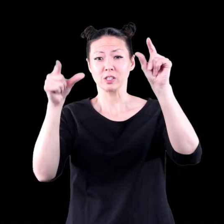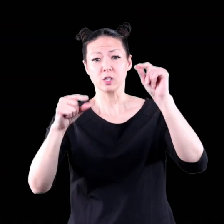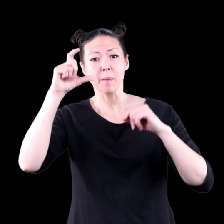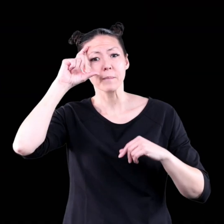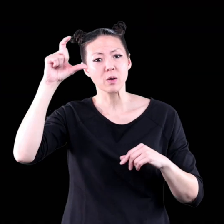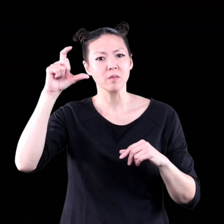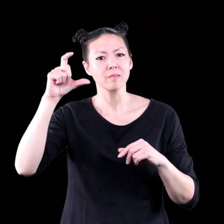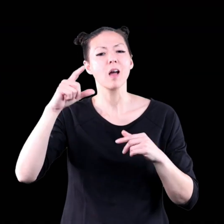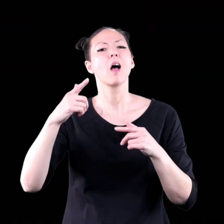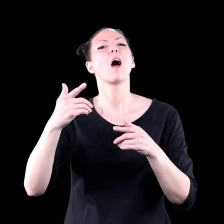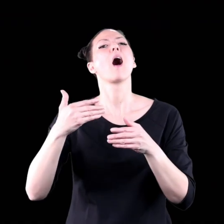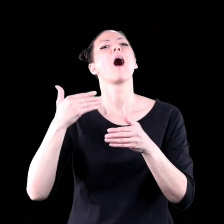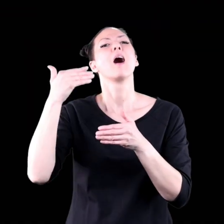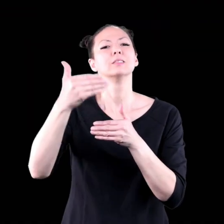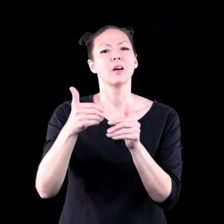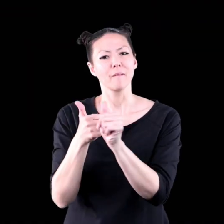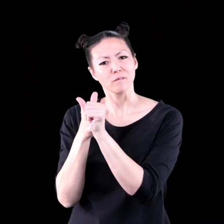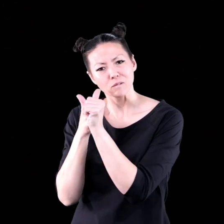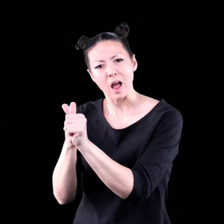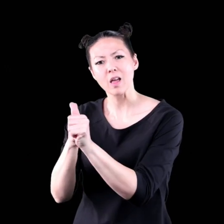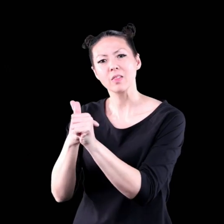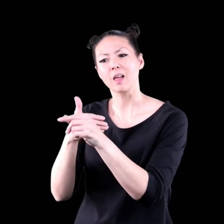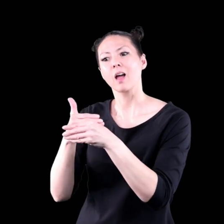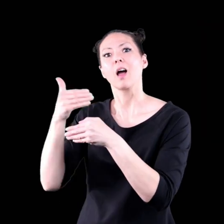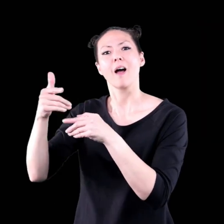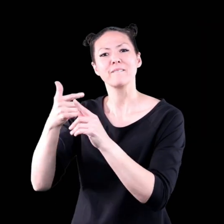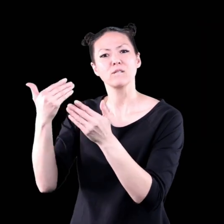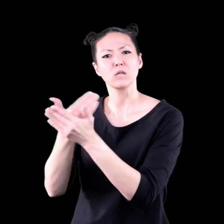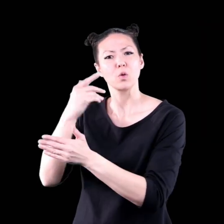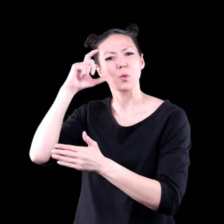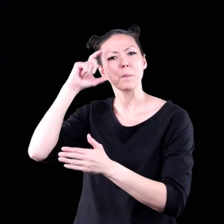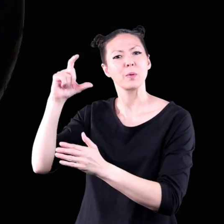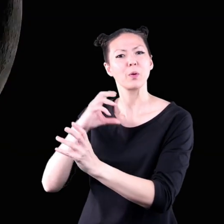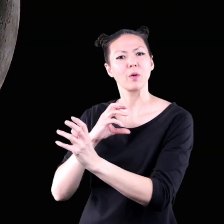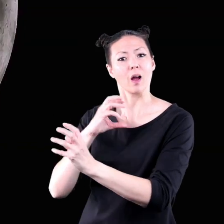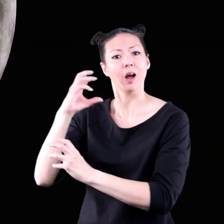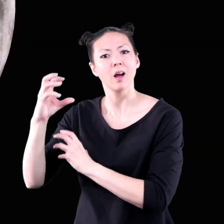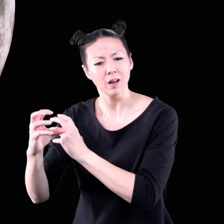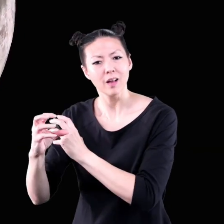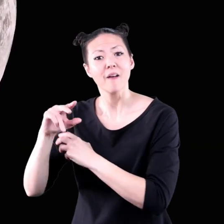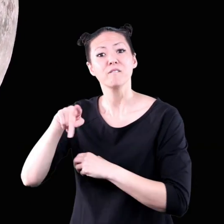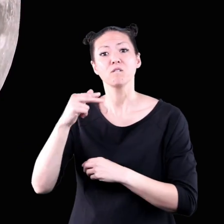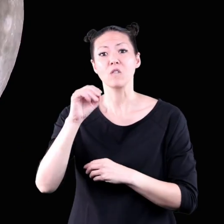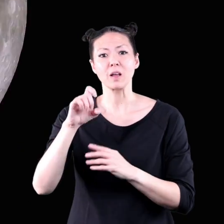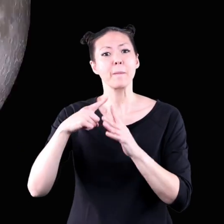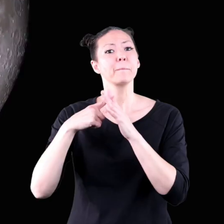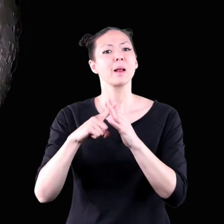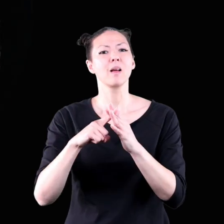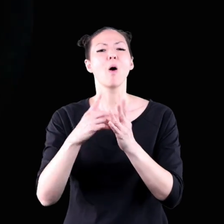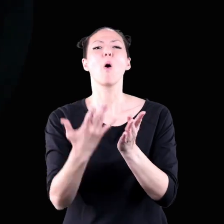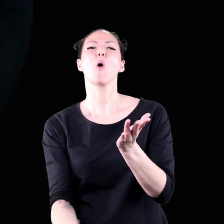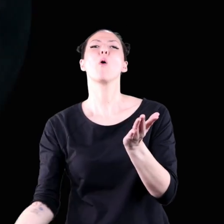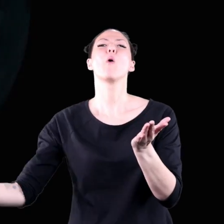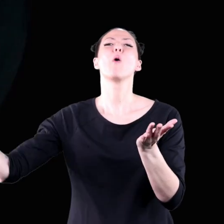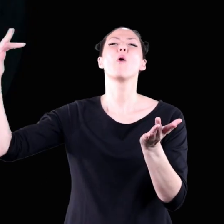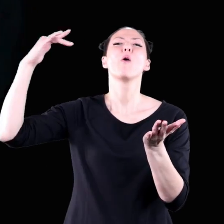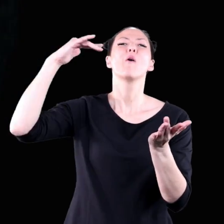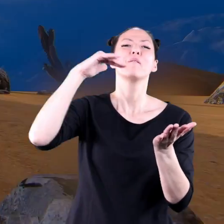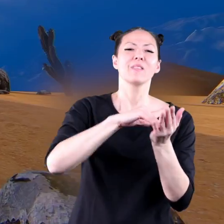comes next followed by another new moon and then the phases begin all over again in